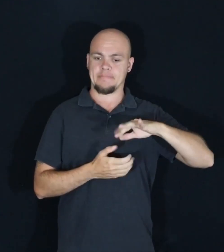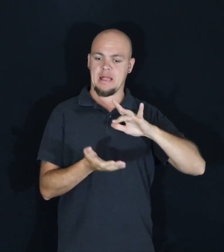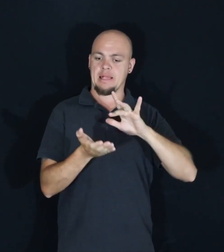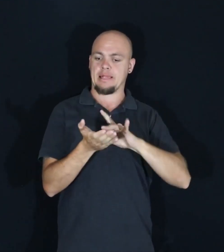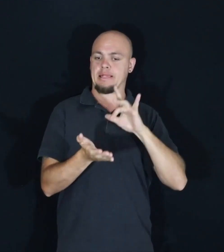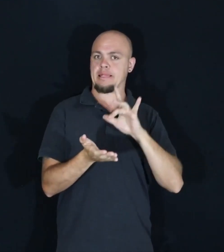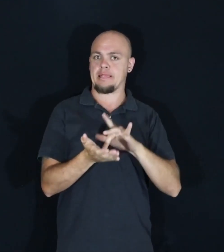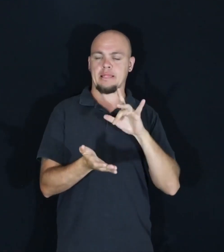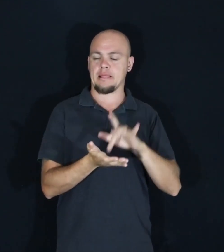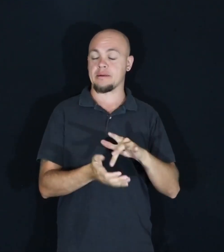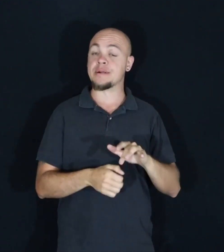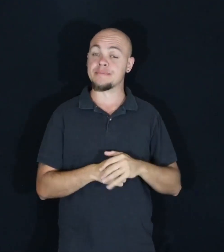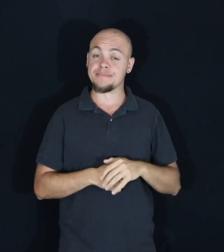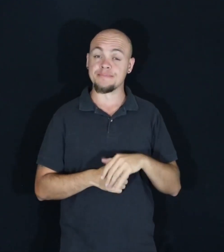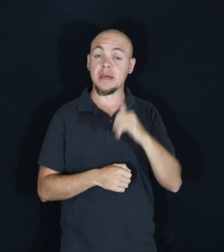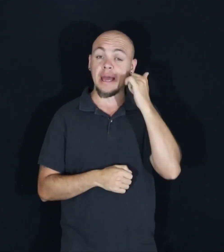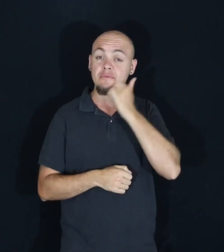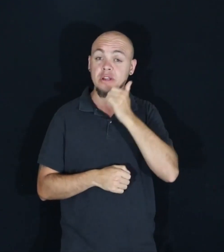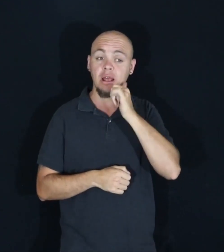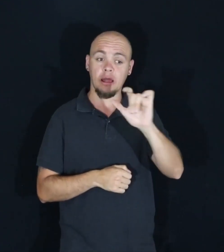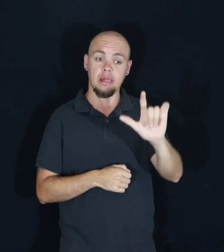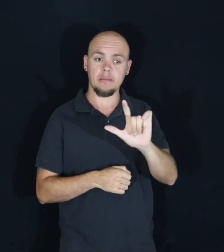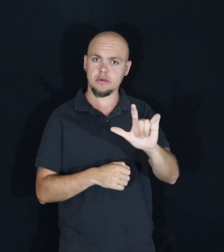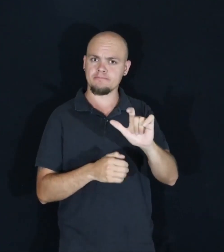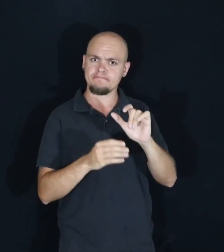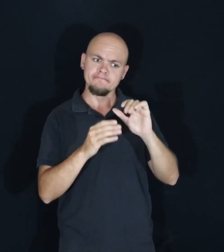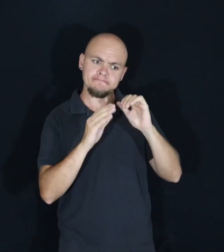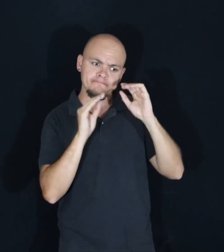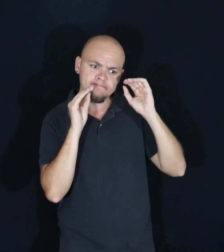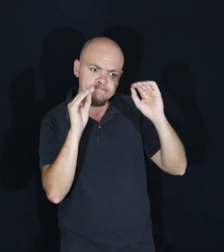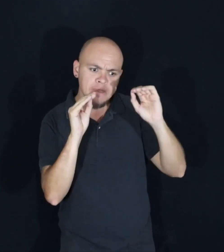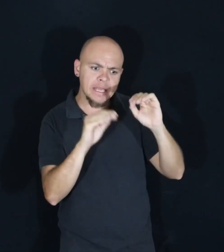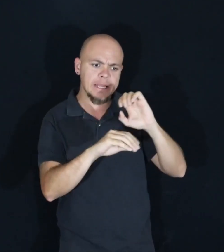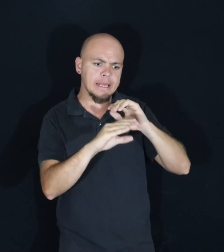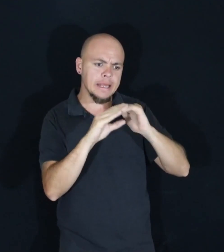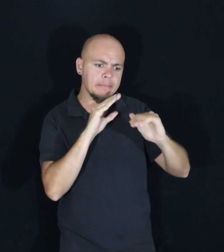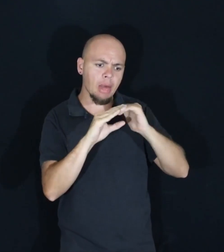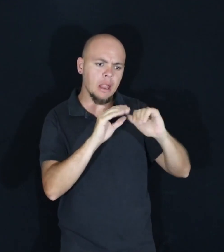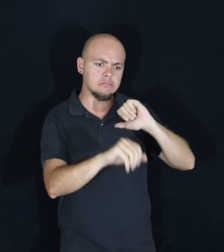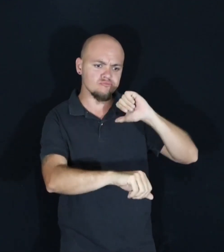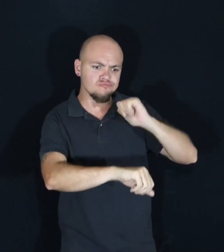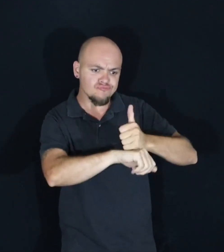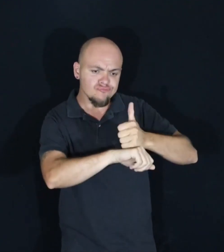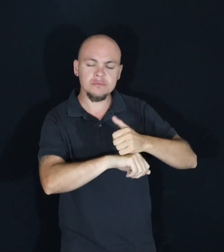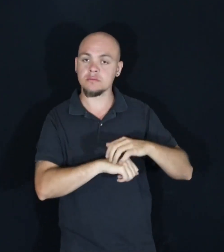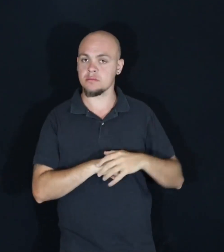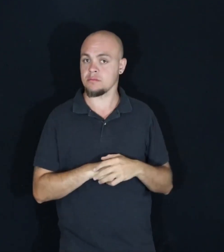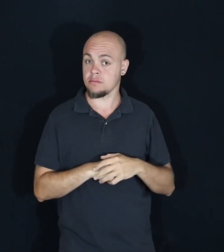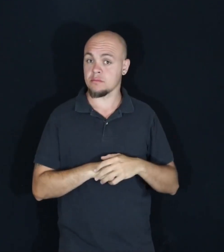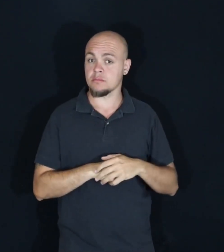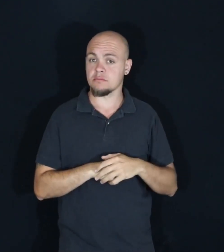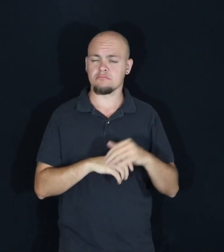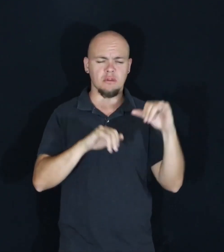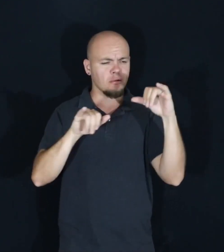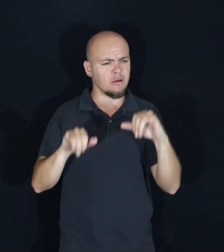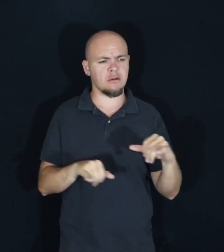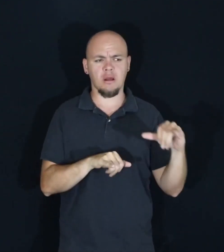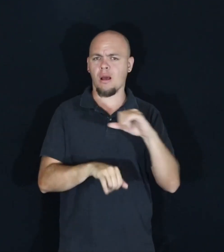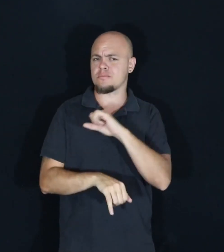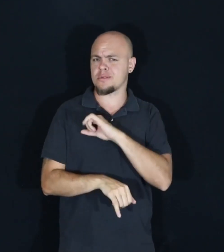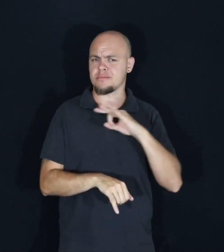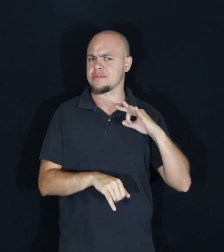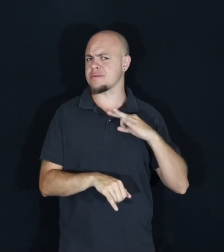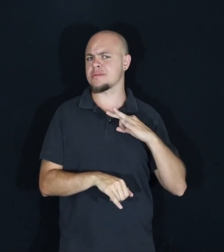libraries are helping people every day set up emails. It's one of the most common things that library staff work on.